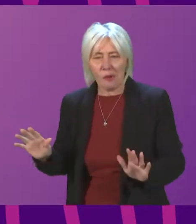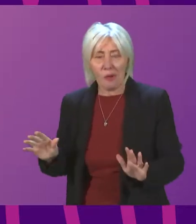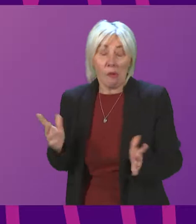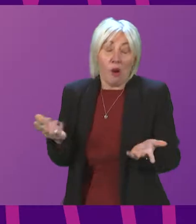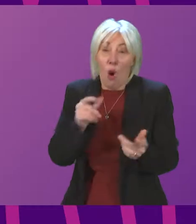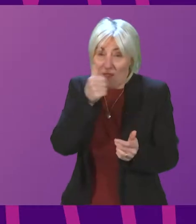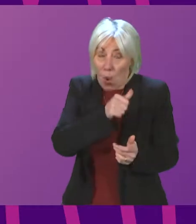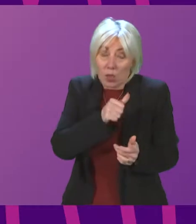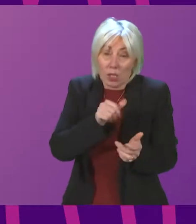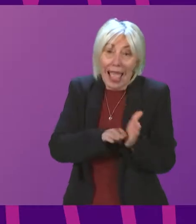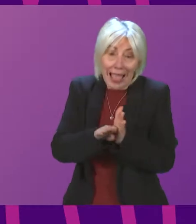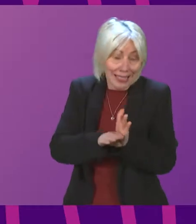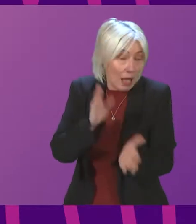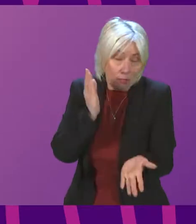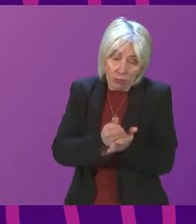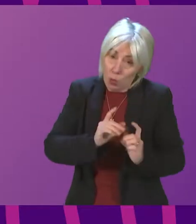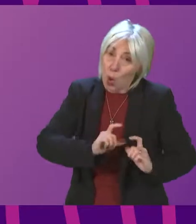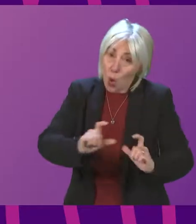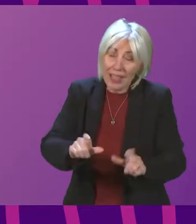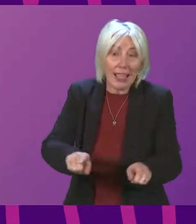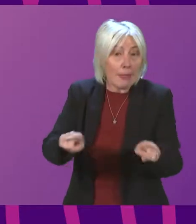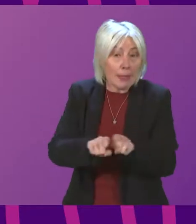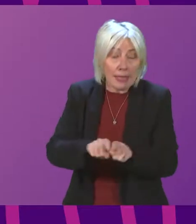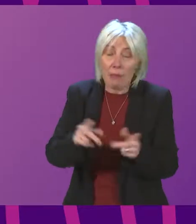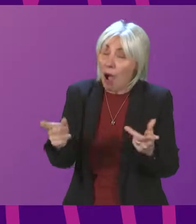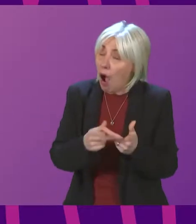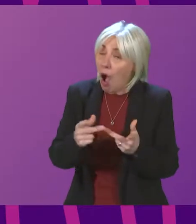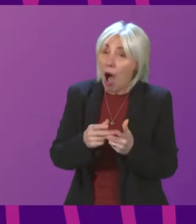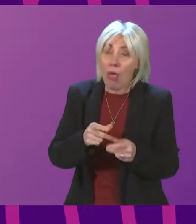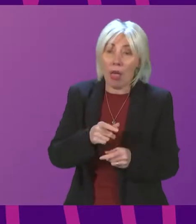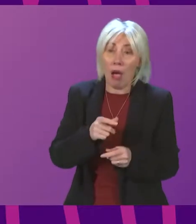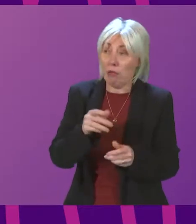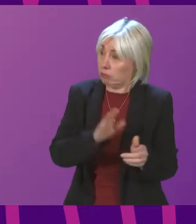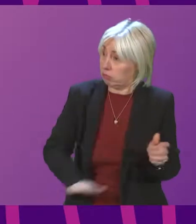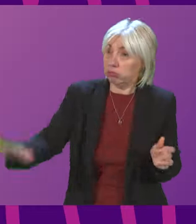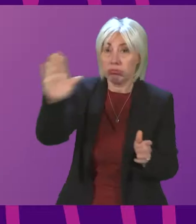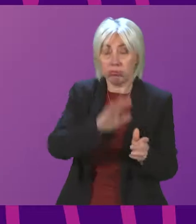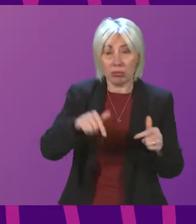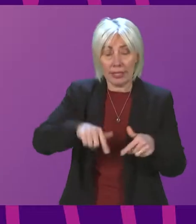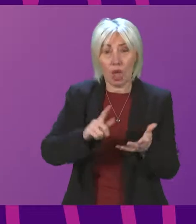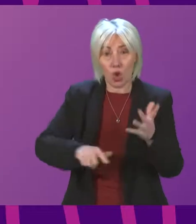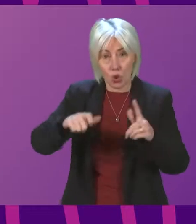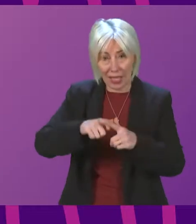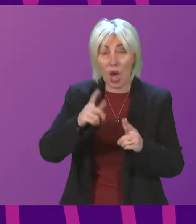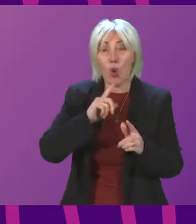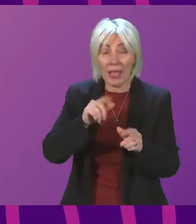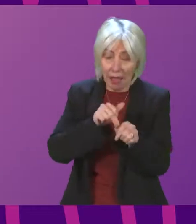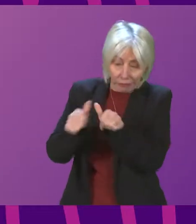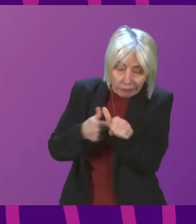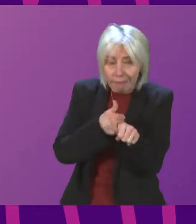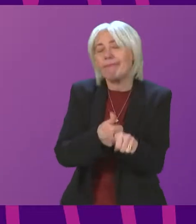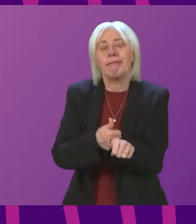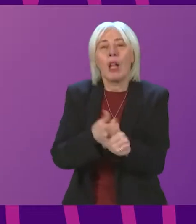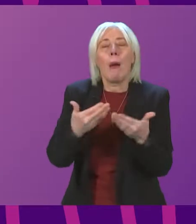exams will go ahead. Just like every single other member in the UK, we have a contingency if public health